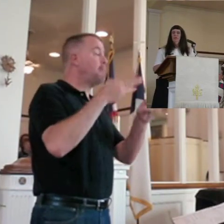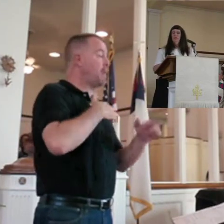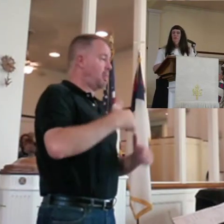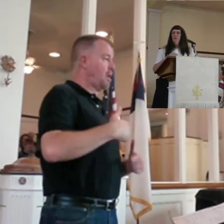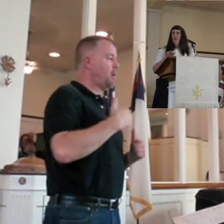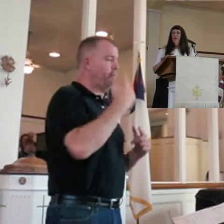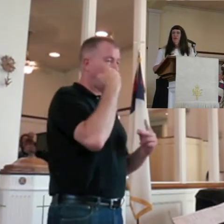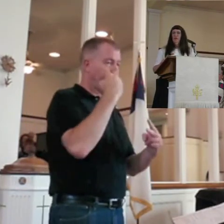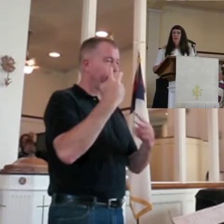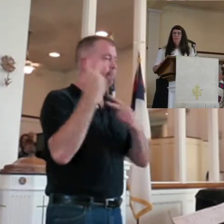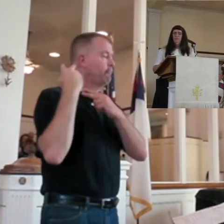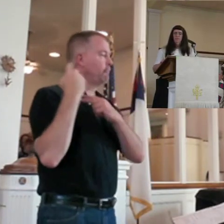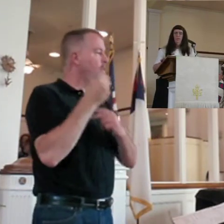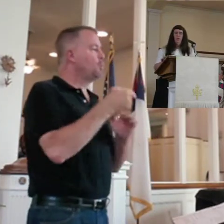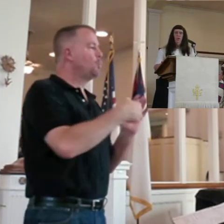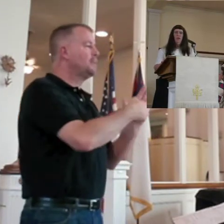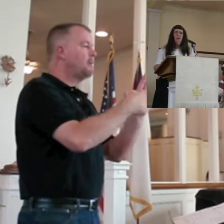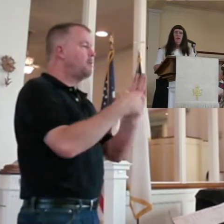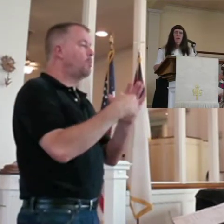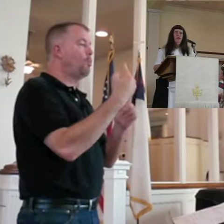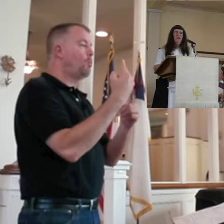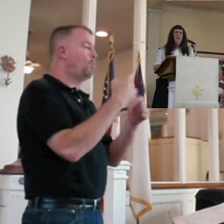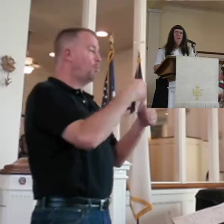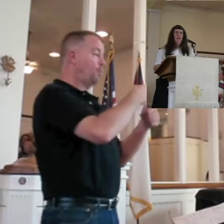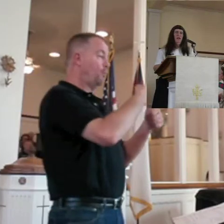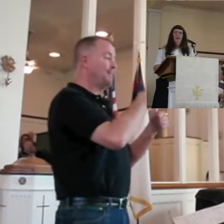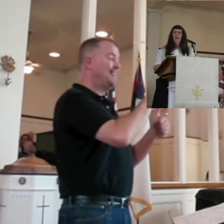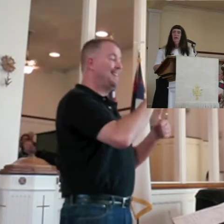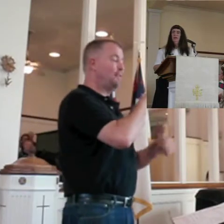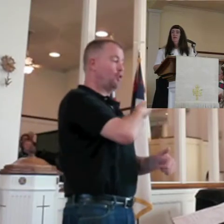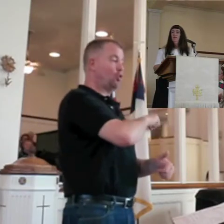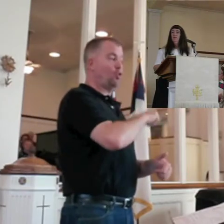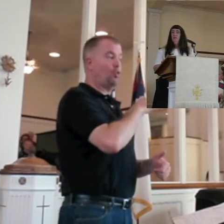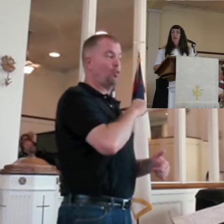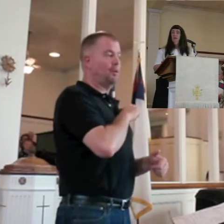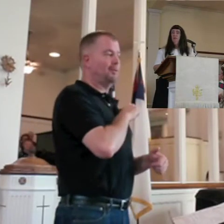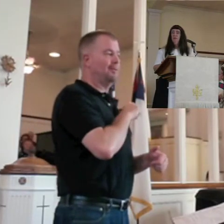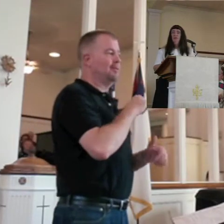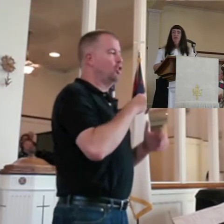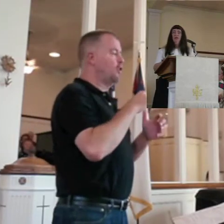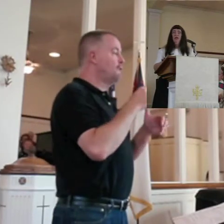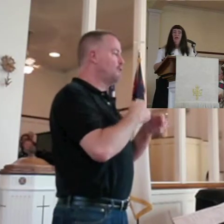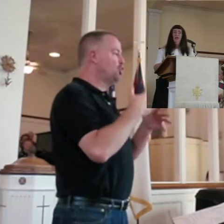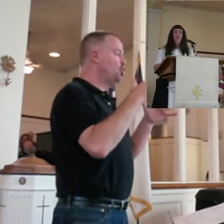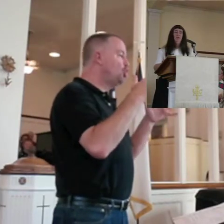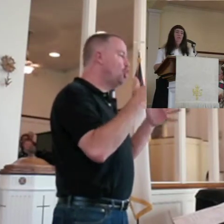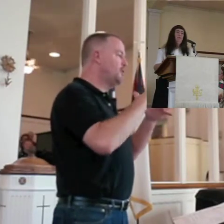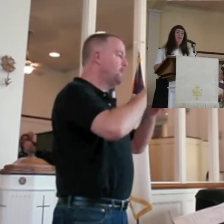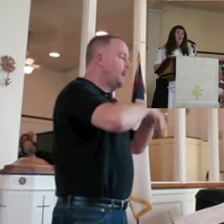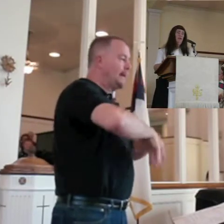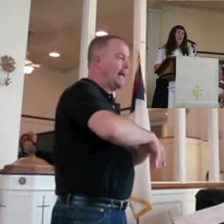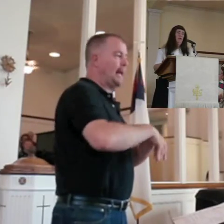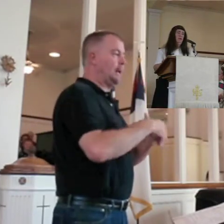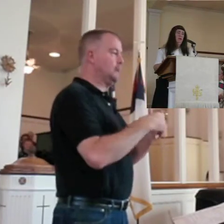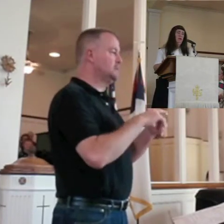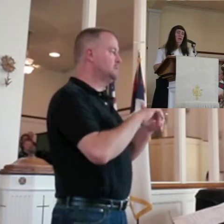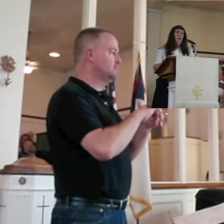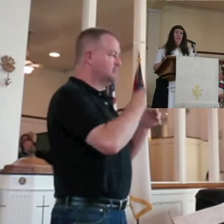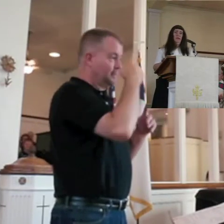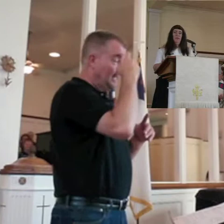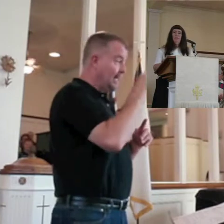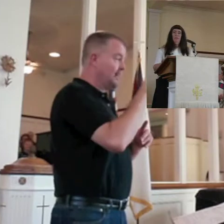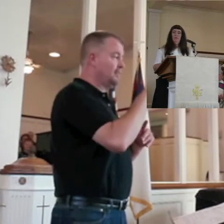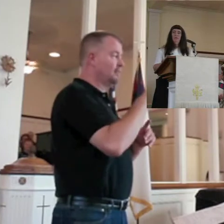examples of why I'm here. One, in seventh grade, I gave a nun, a nervous breakdown. Started a rift between me and that church.